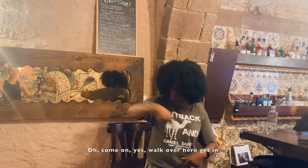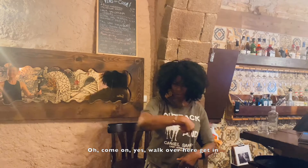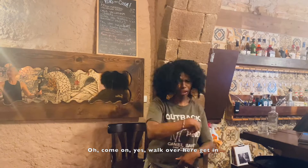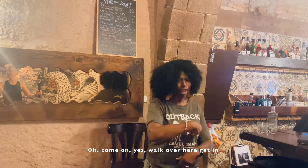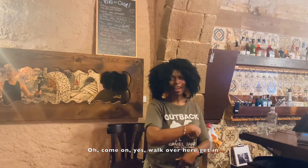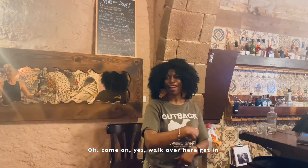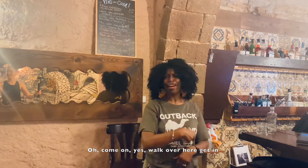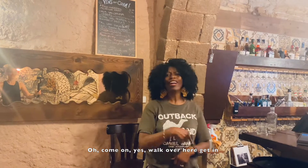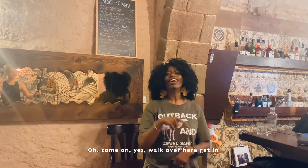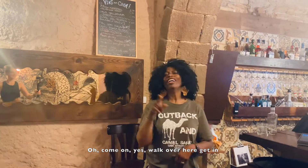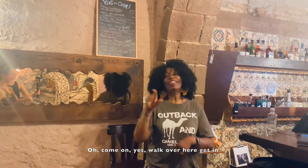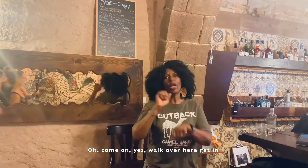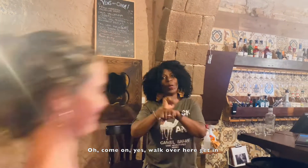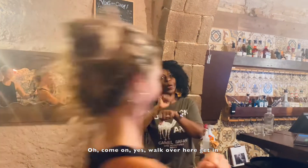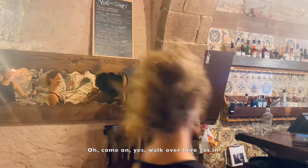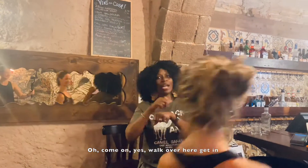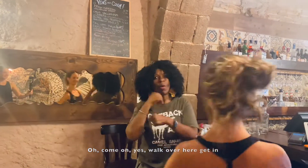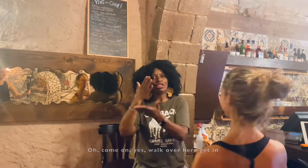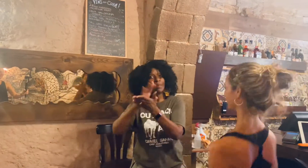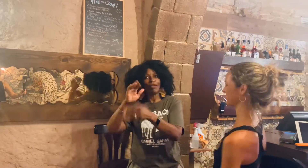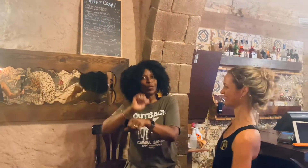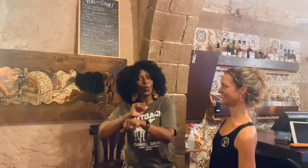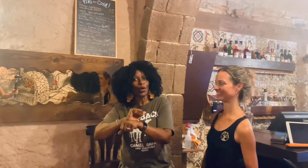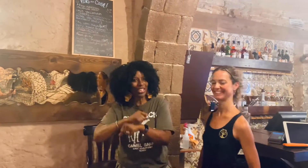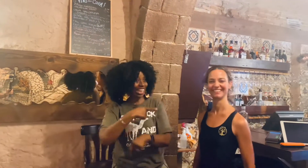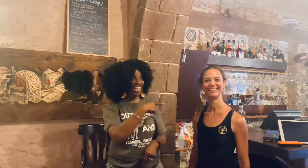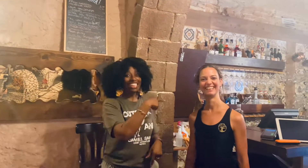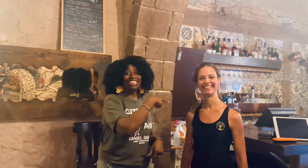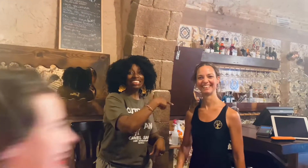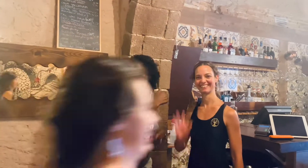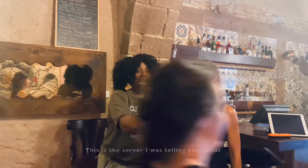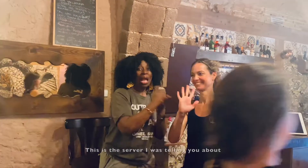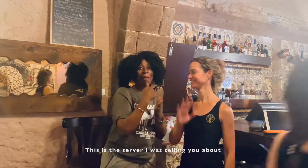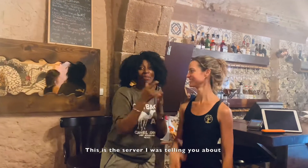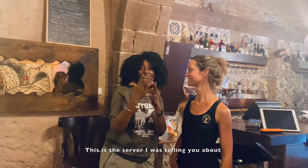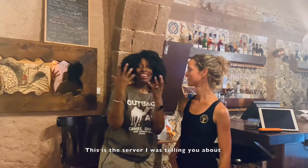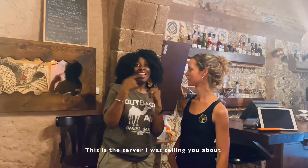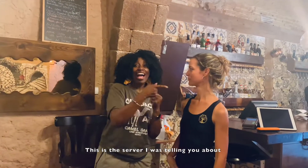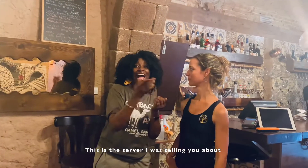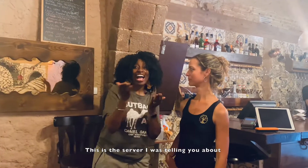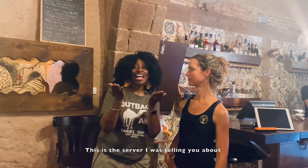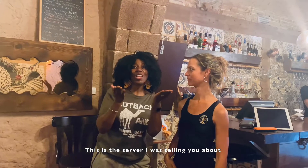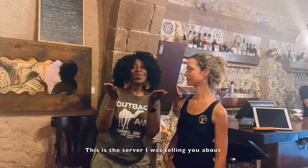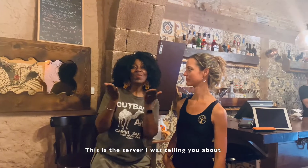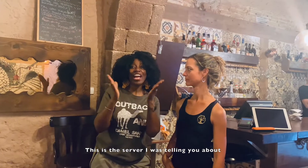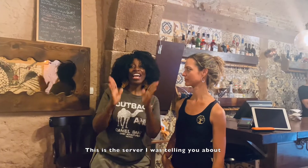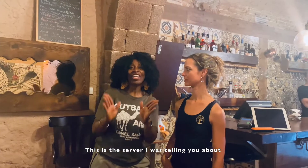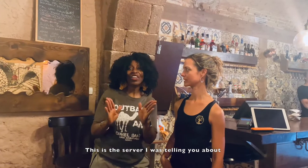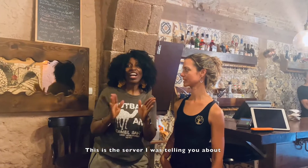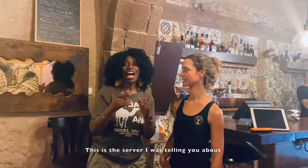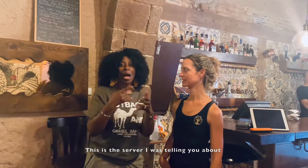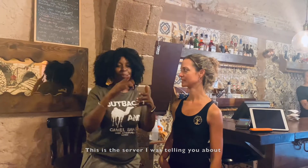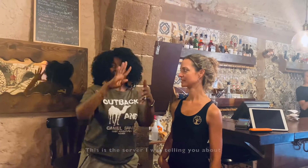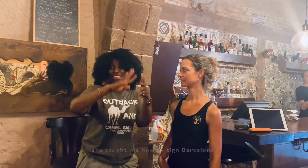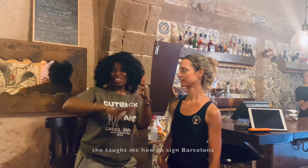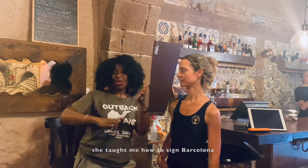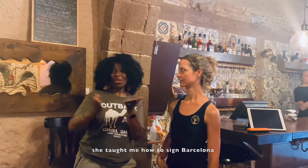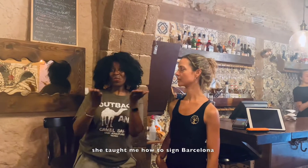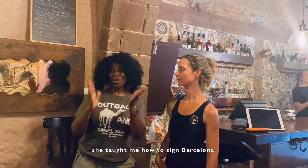yes come on over this is the server I was telling you about and